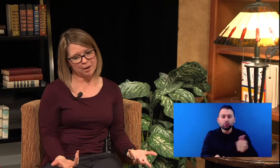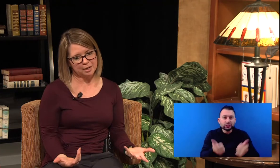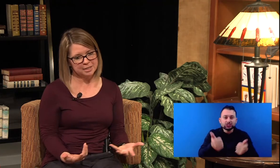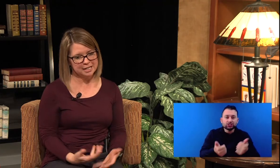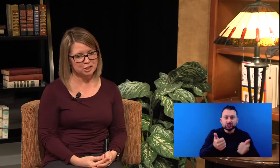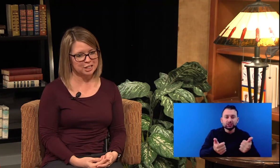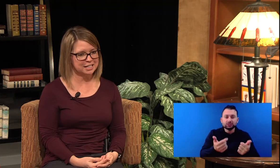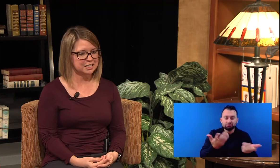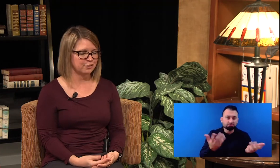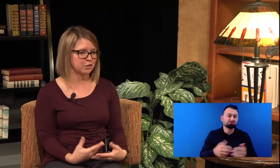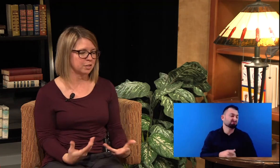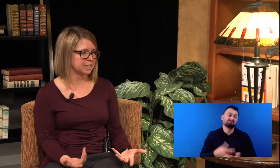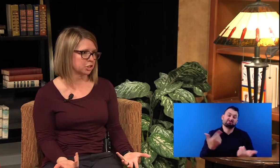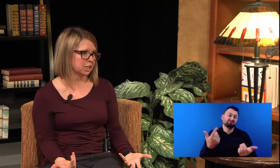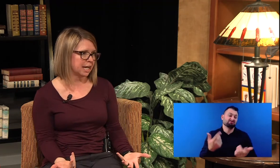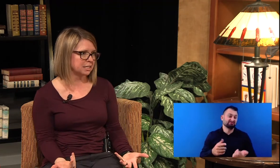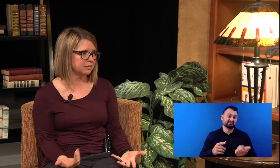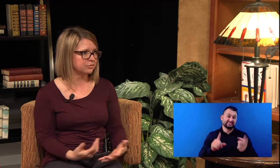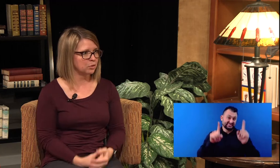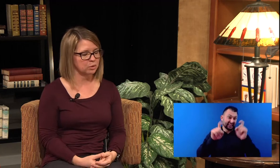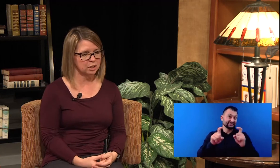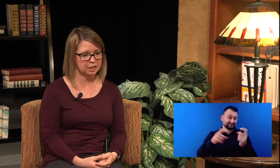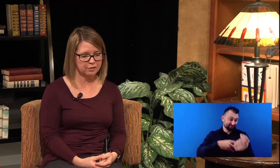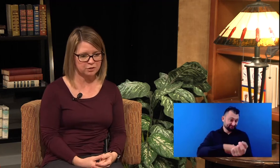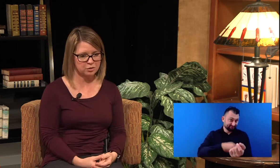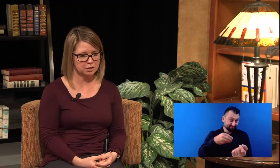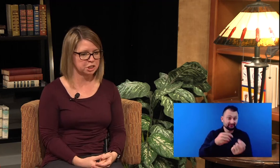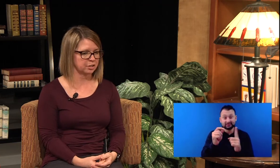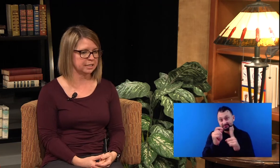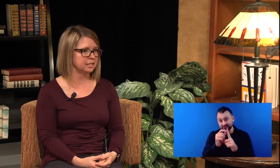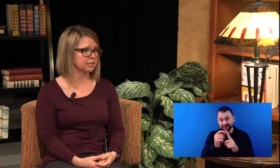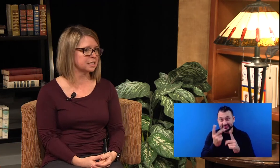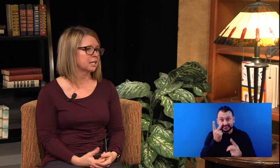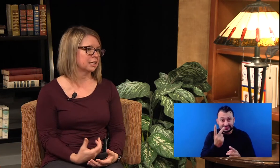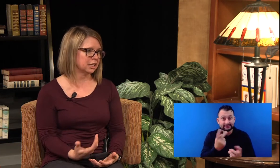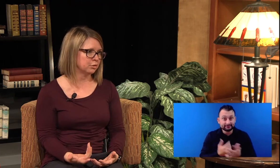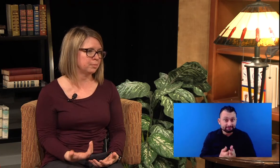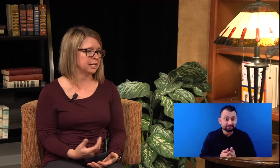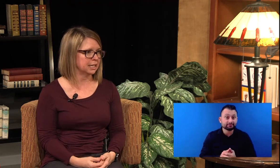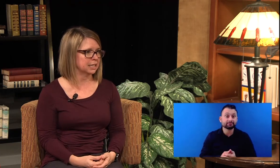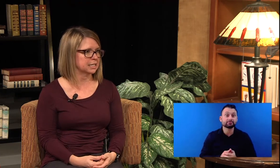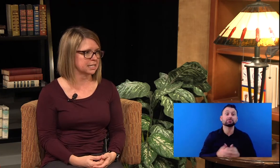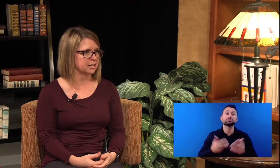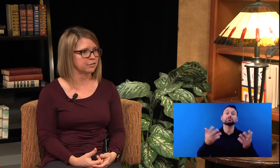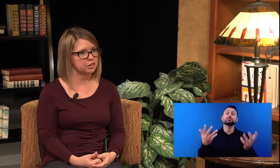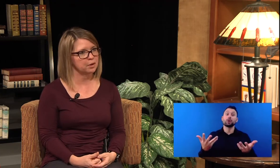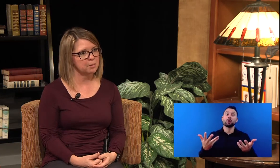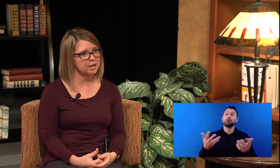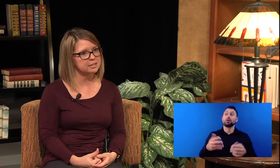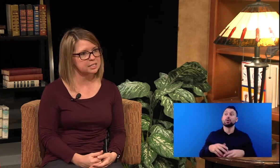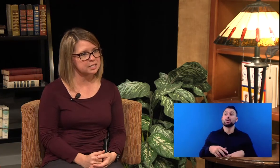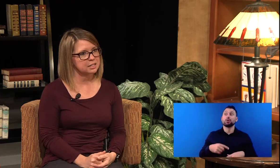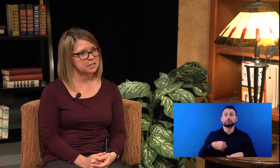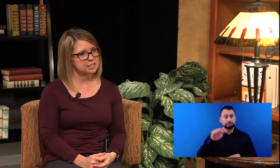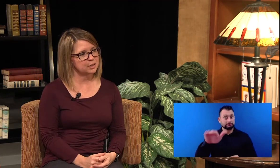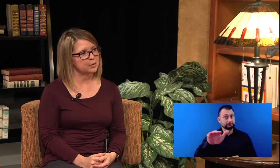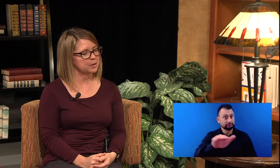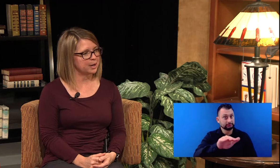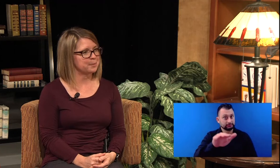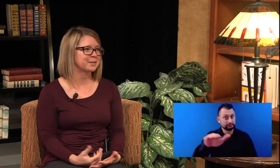recommendation is if you are sexually active or if you are sharing needles that you would be getting a test every three months. So, um, but